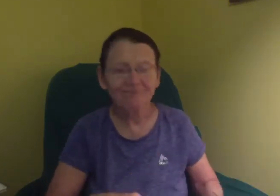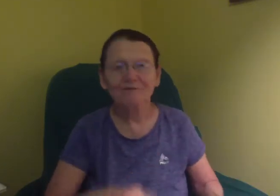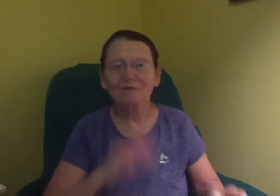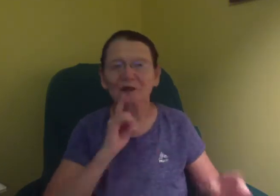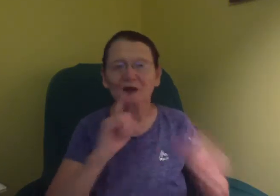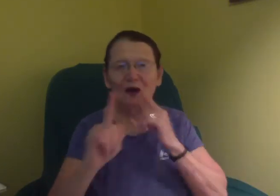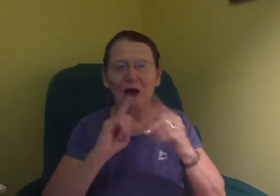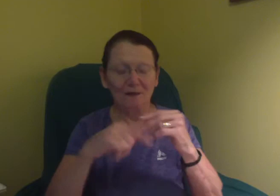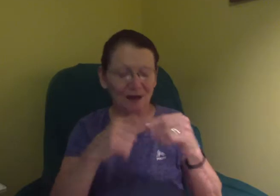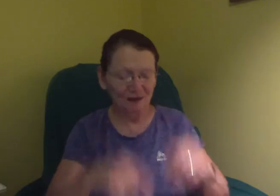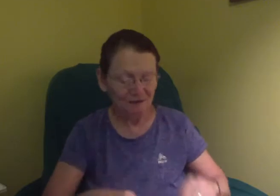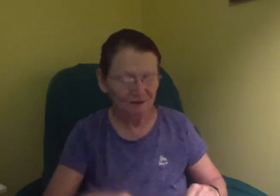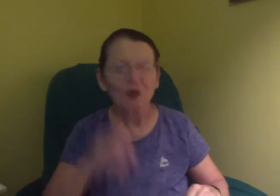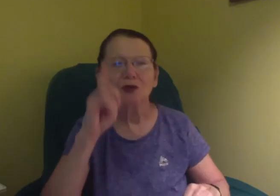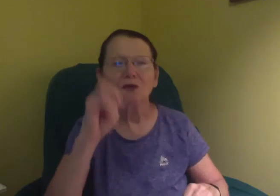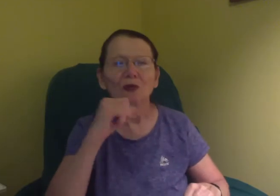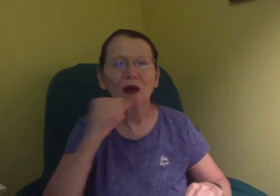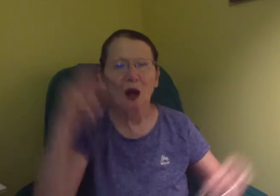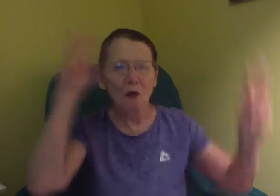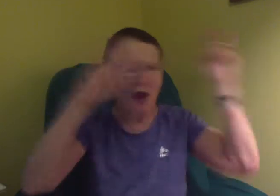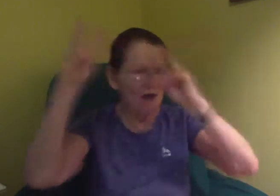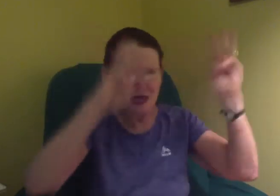I'm don't know. I a problem.